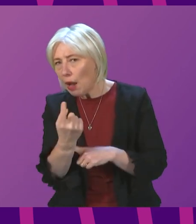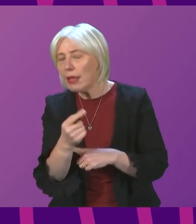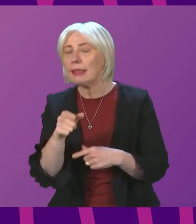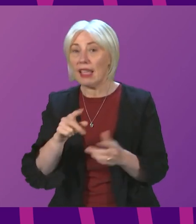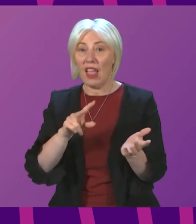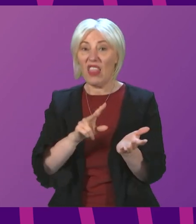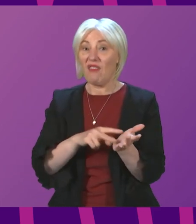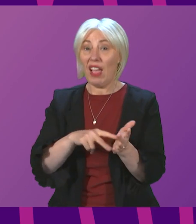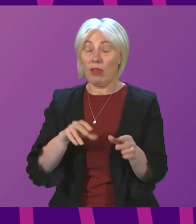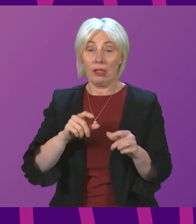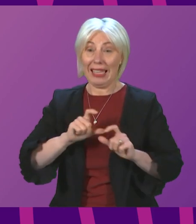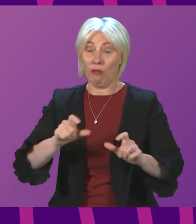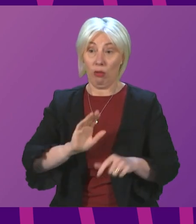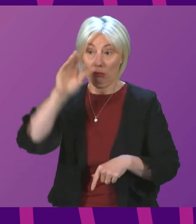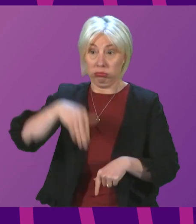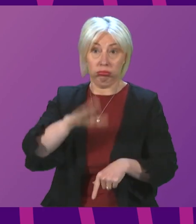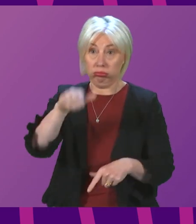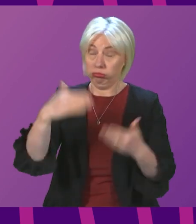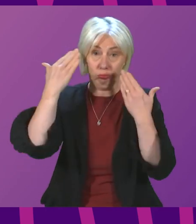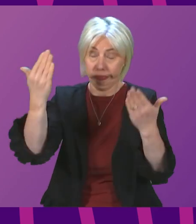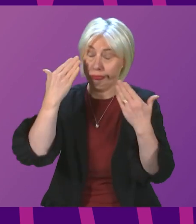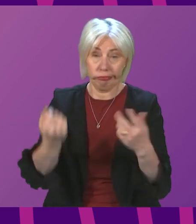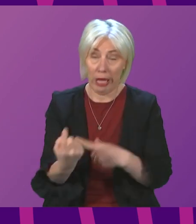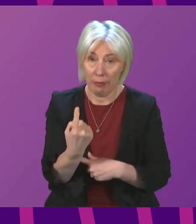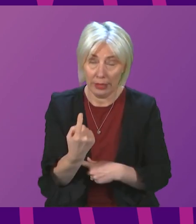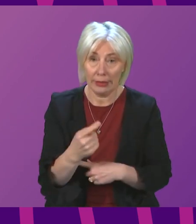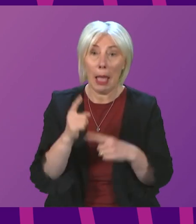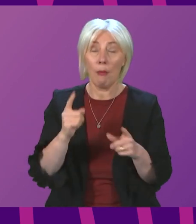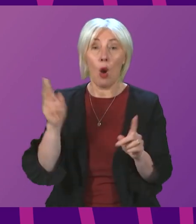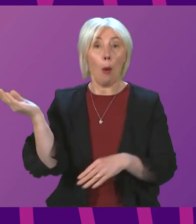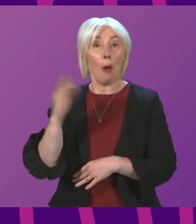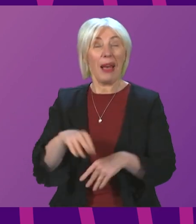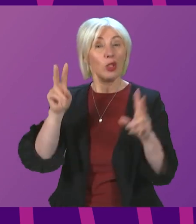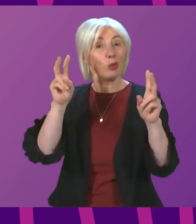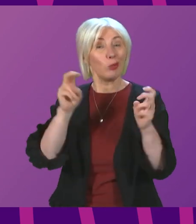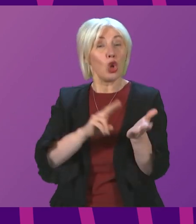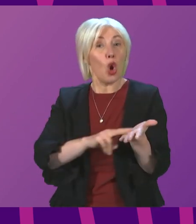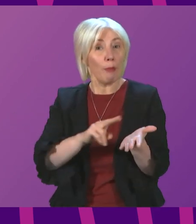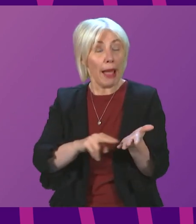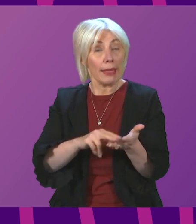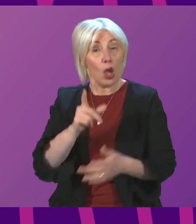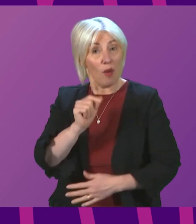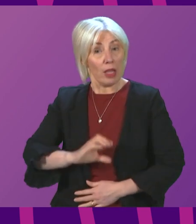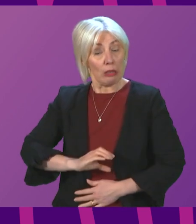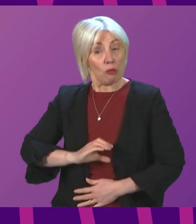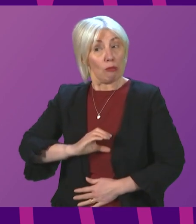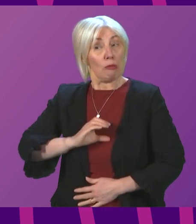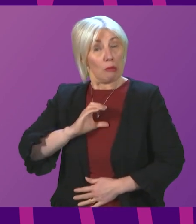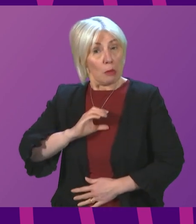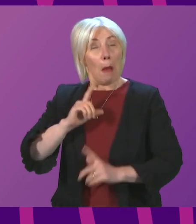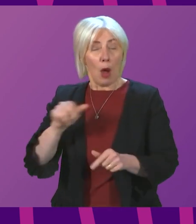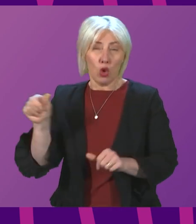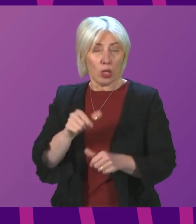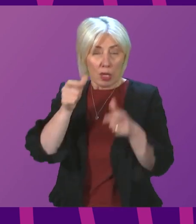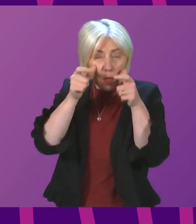to be unpredictable. All of this means that while our return to more normality can be made with confidence, we should still exercise some